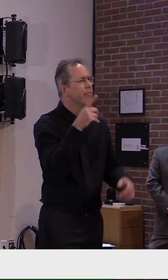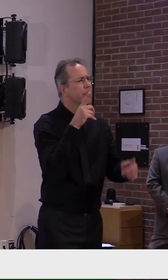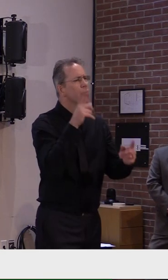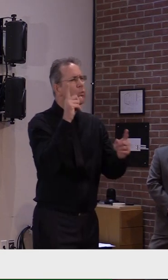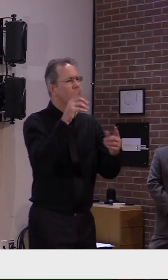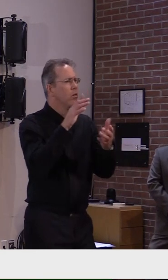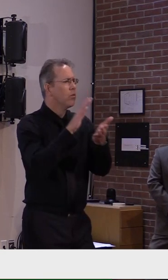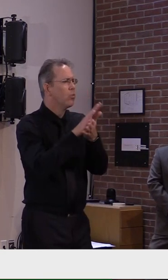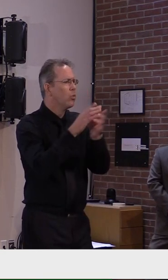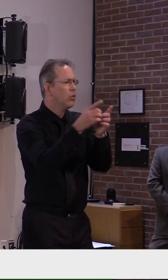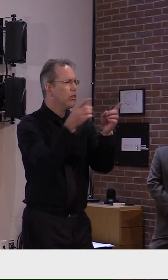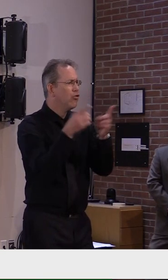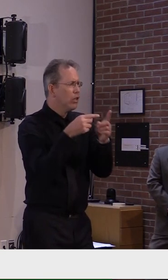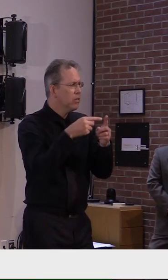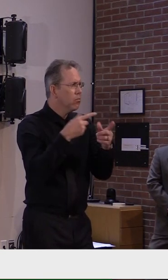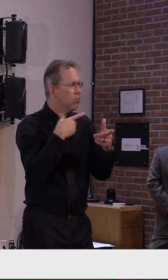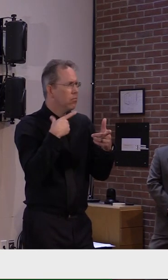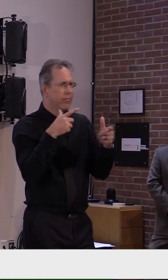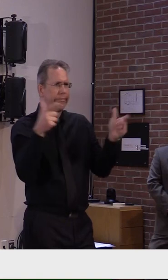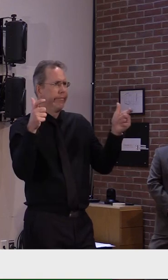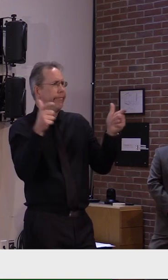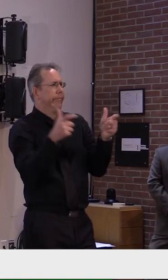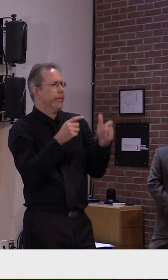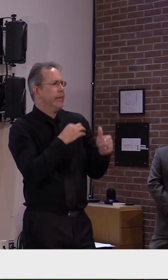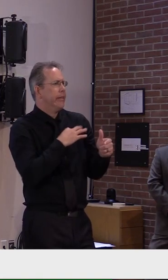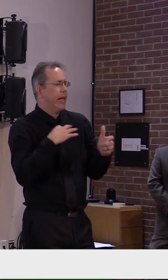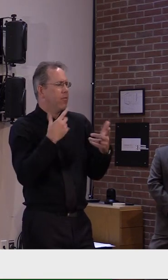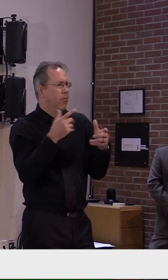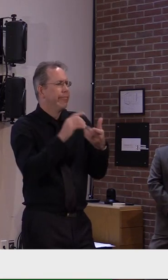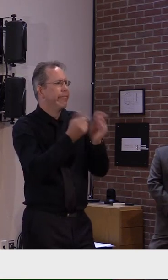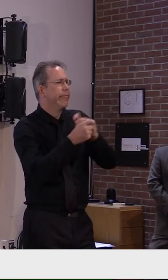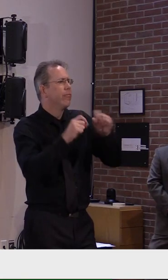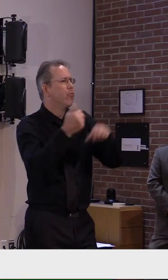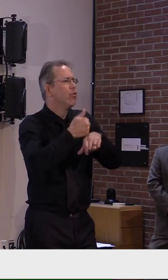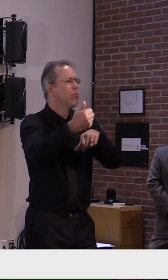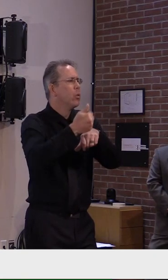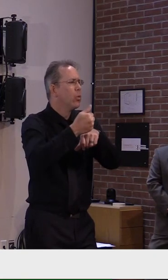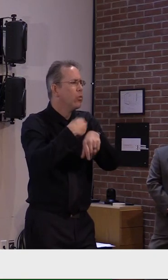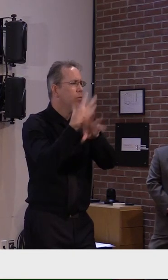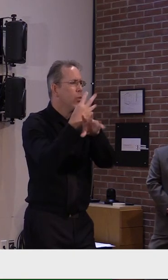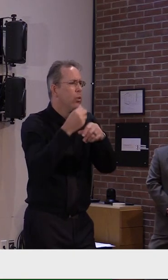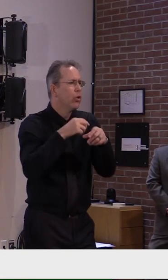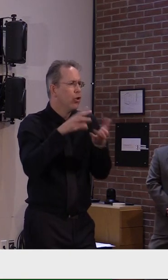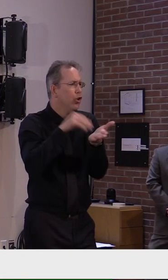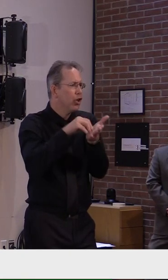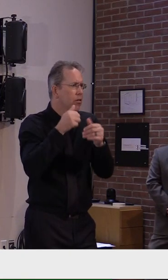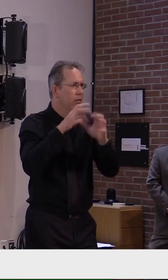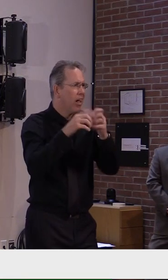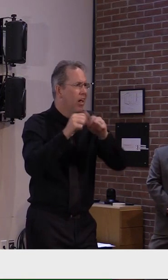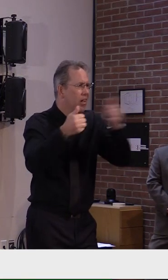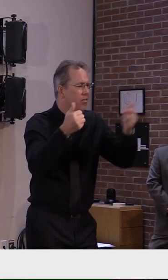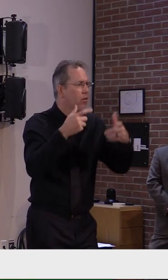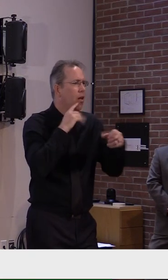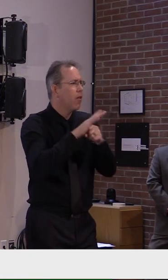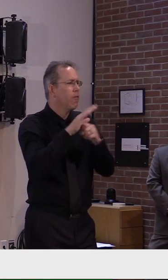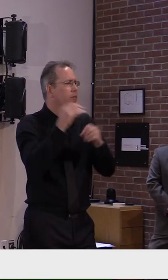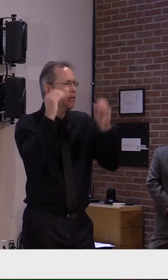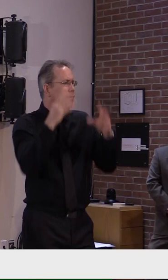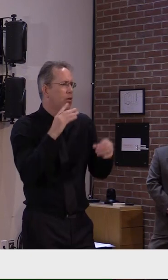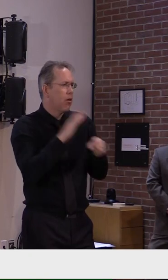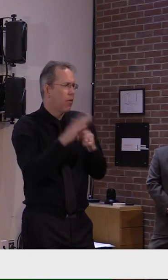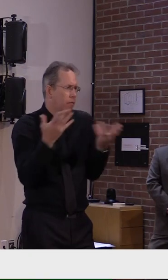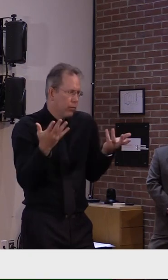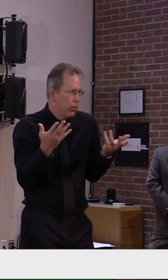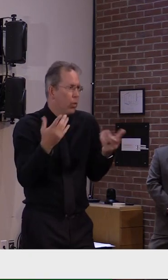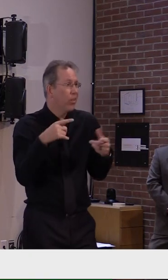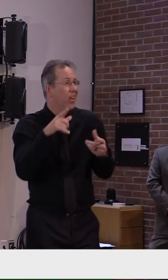people who are qualified and willing to do this into the classrooms to help keep kids in the classrooms? Um, and another suggestion, the second part